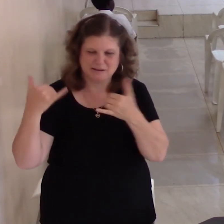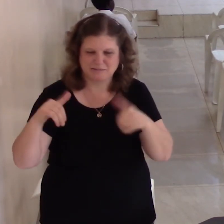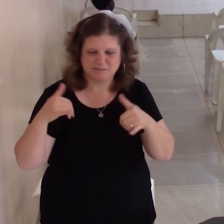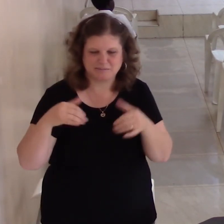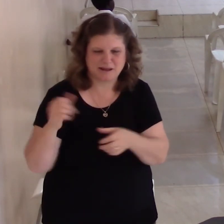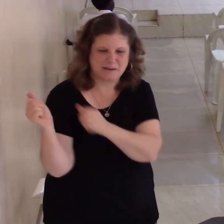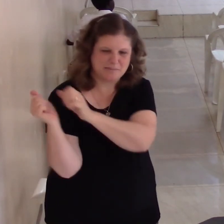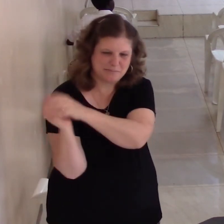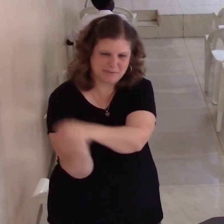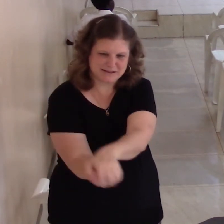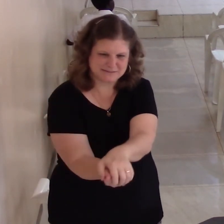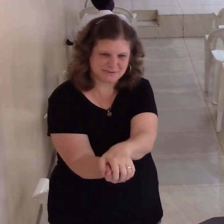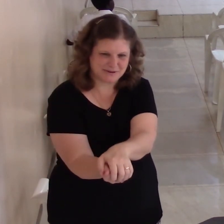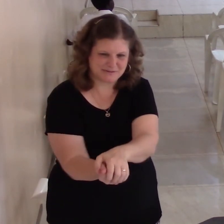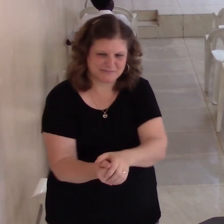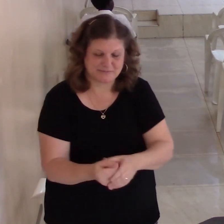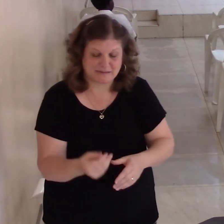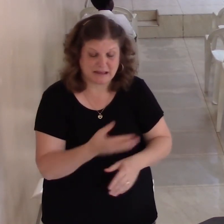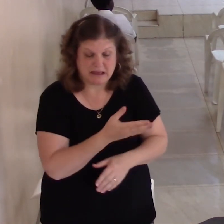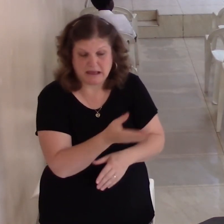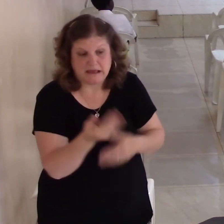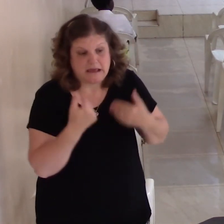He travels back and forth between the piece of his family. knees.